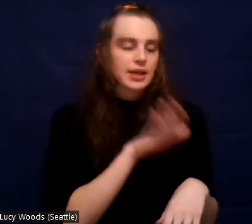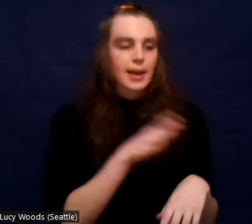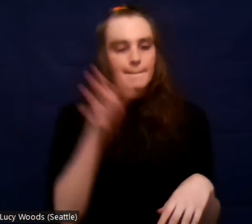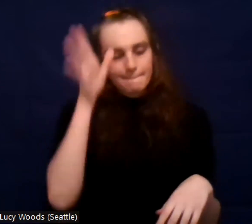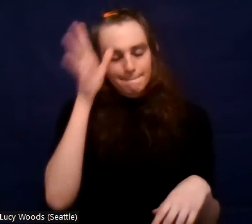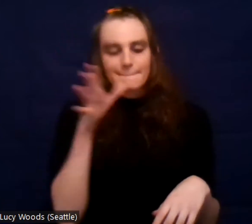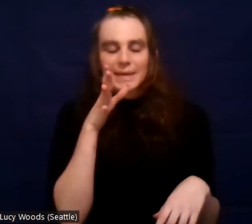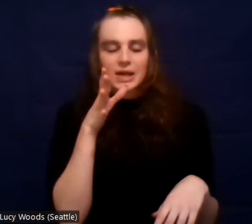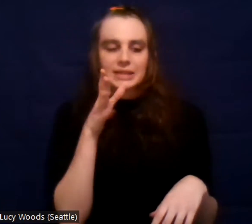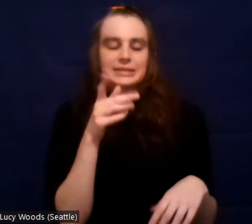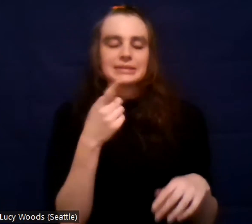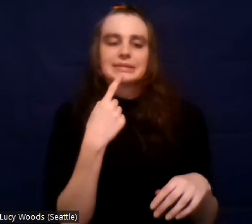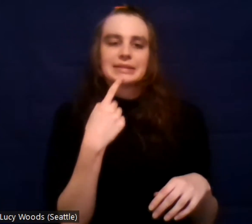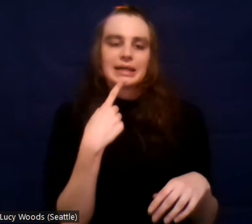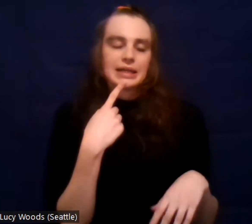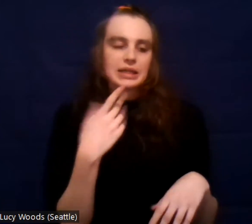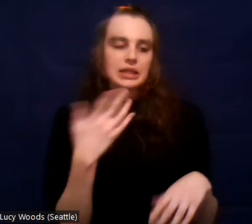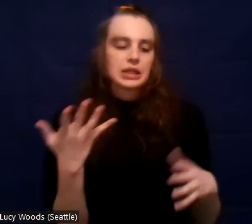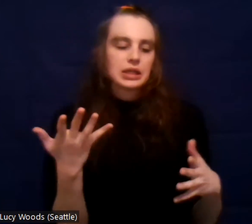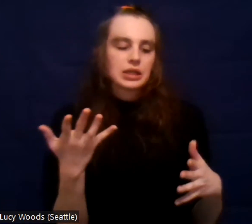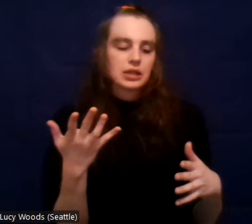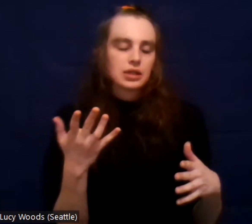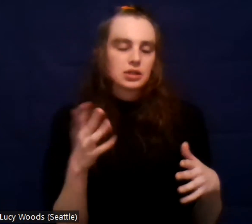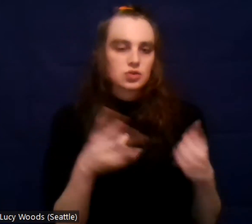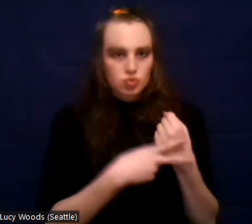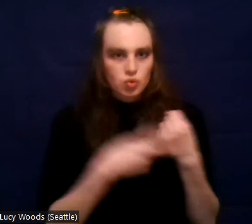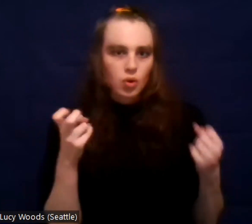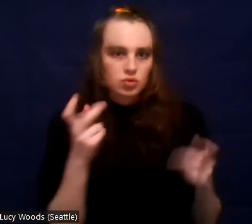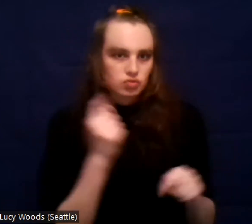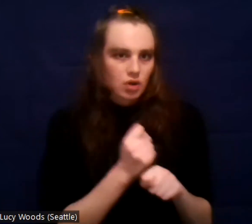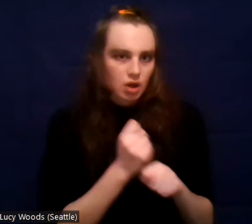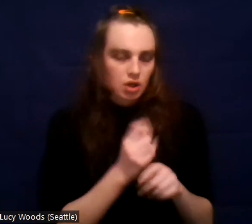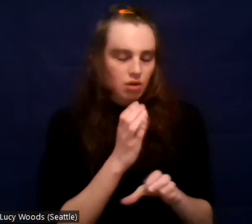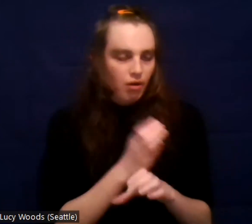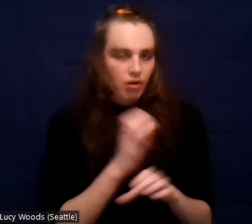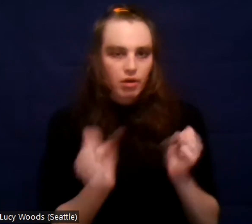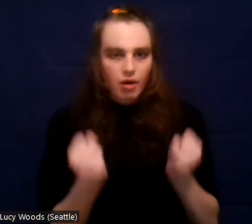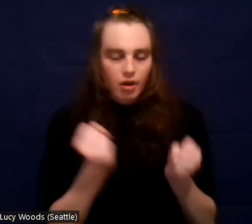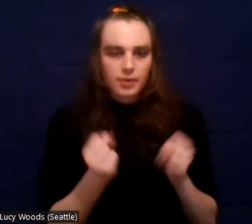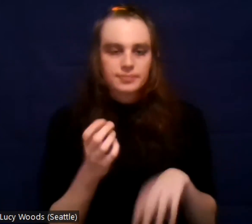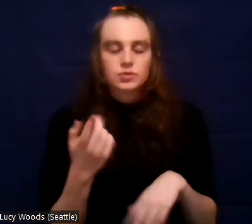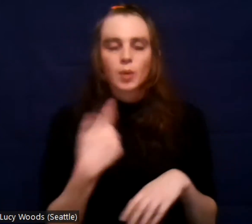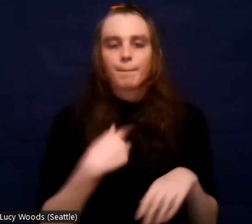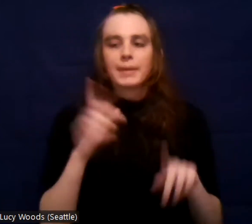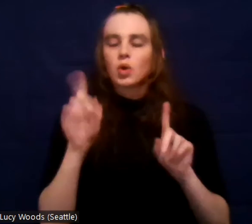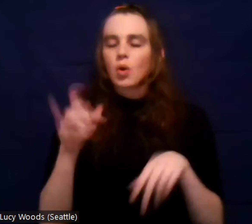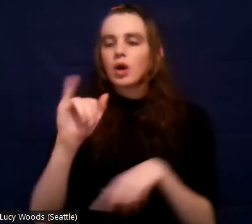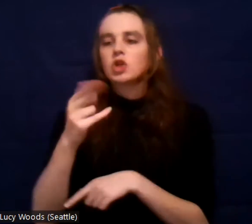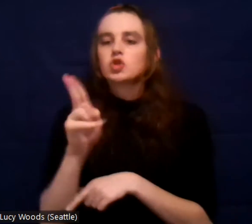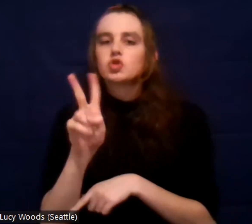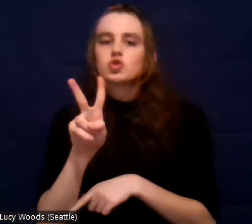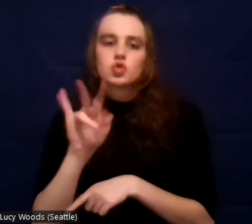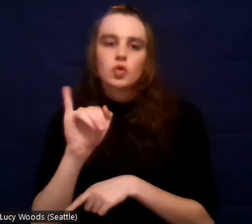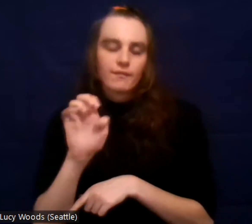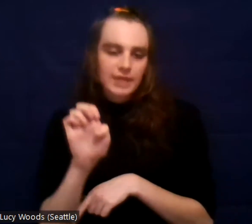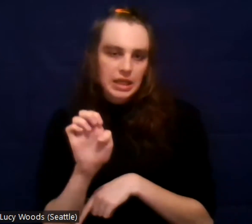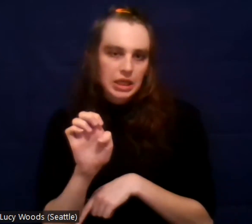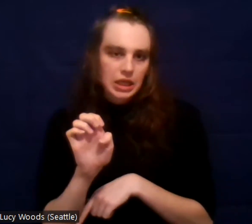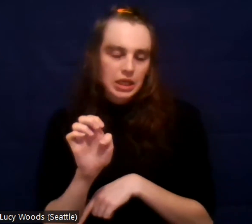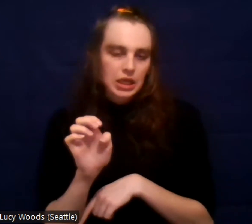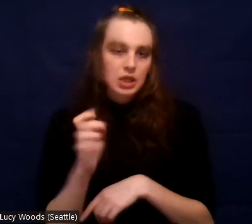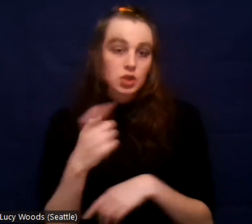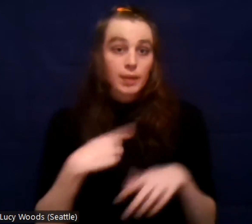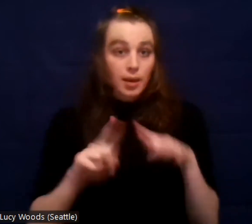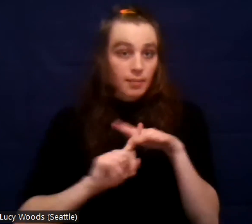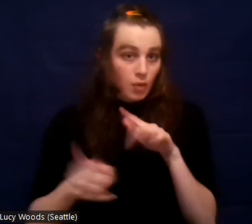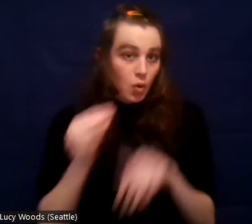parents came, pick them up and I ended up having to go to a juvenile hall. Um, and as a runaway, you're basically property of the state